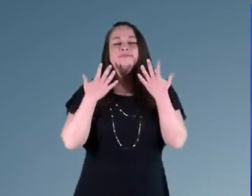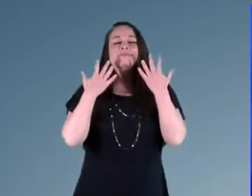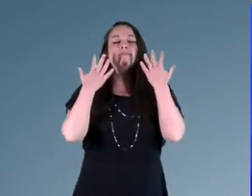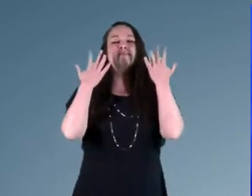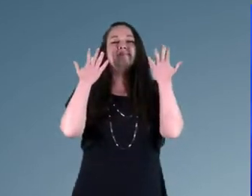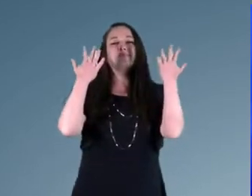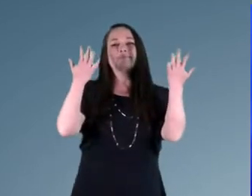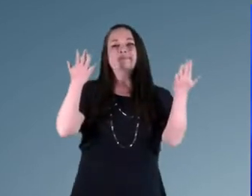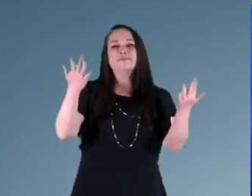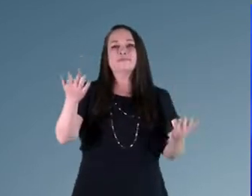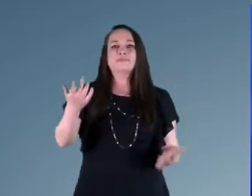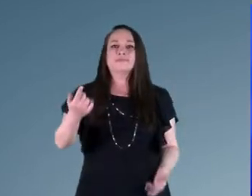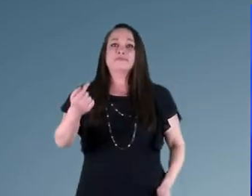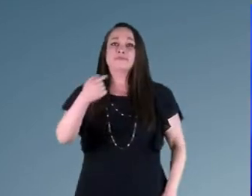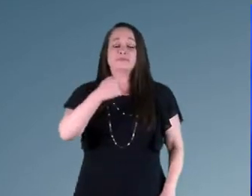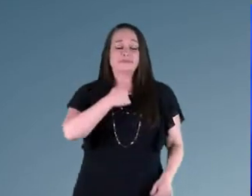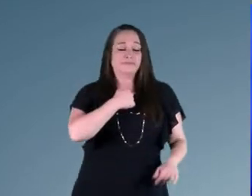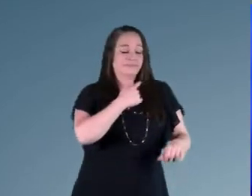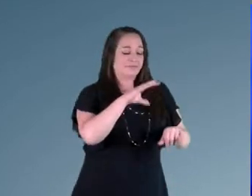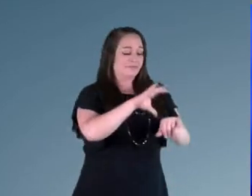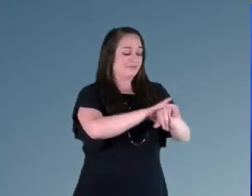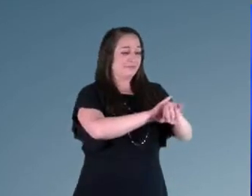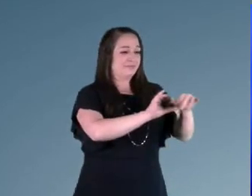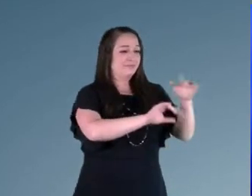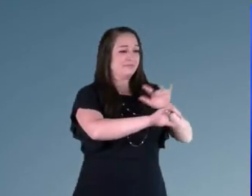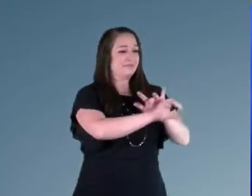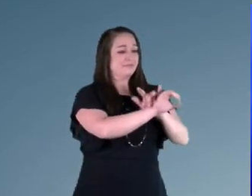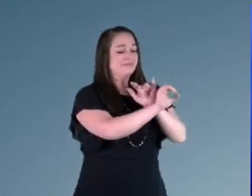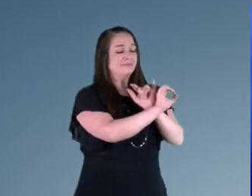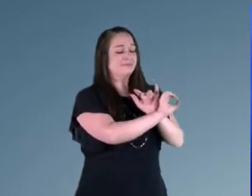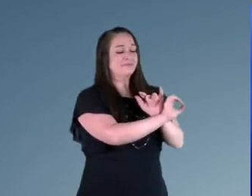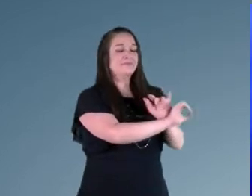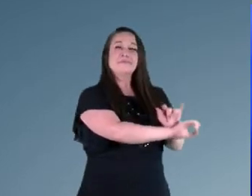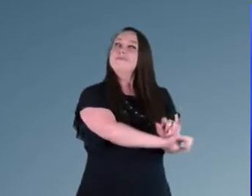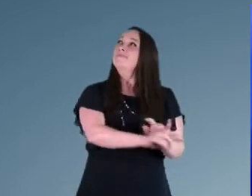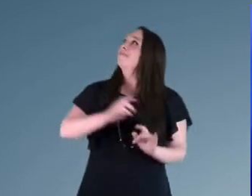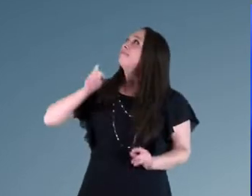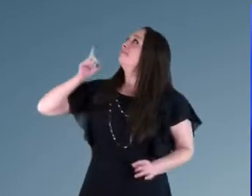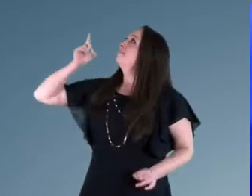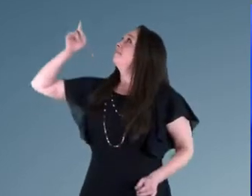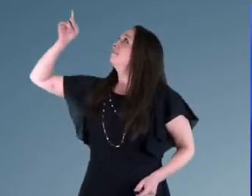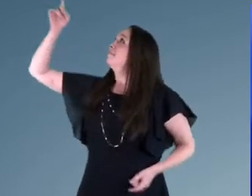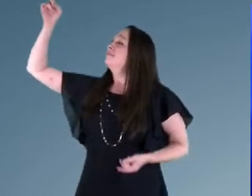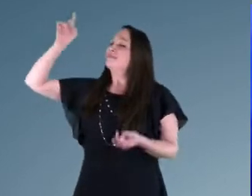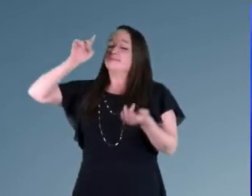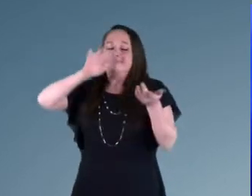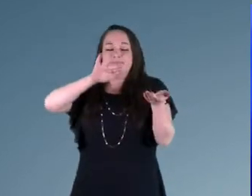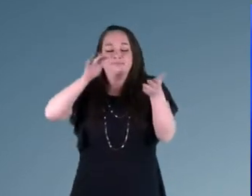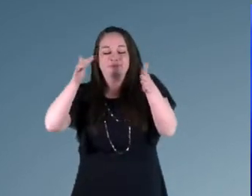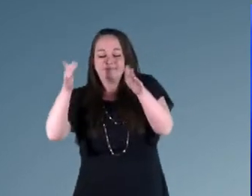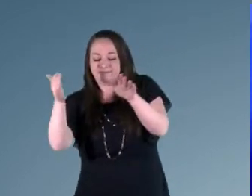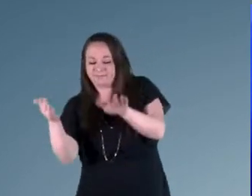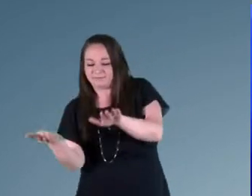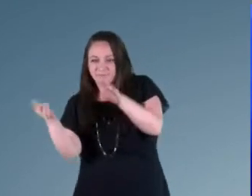While I was a slave to sin Jesus died for me,